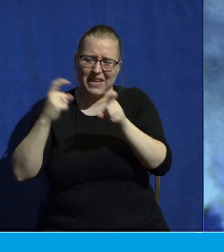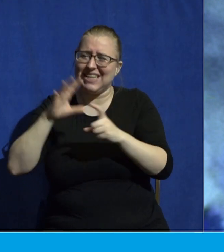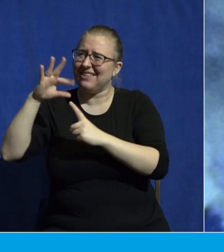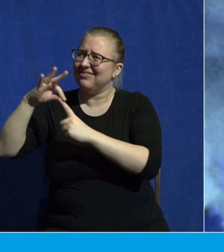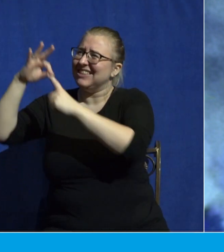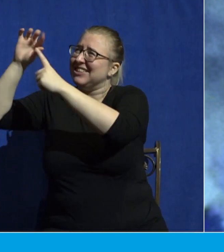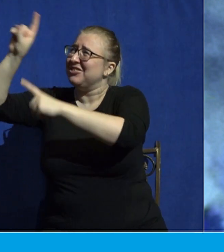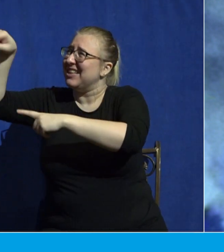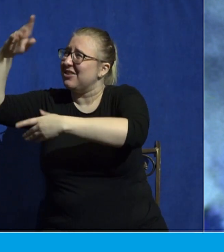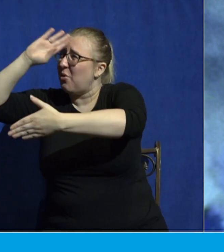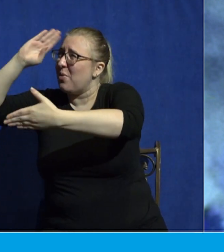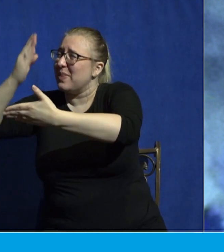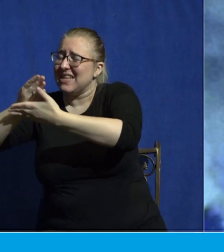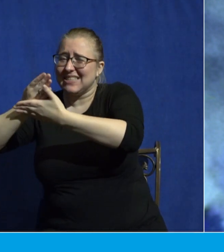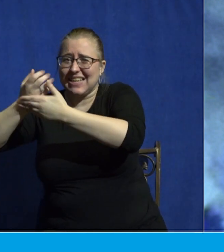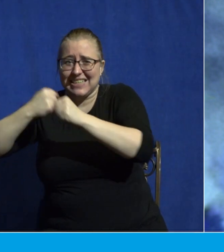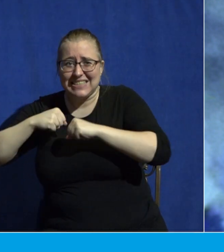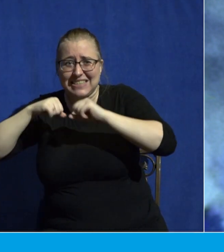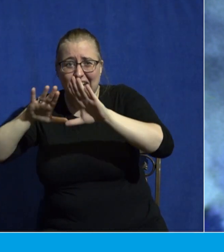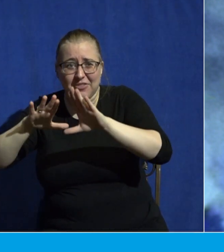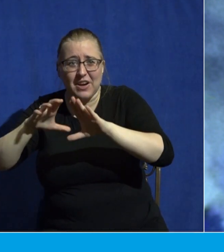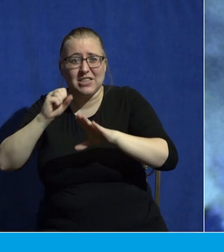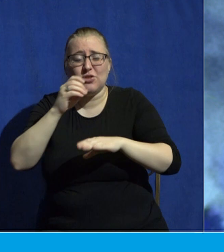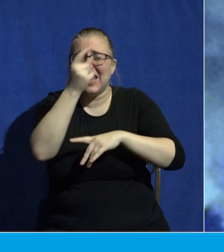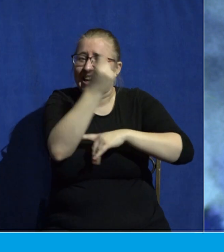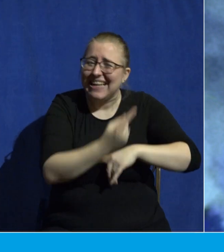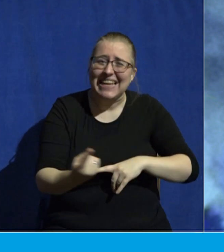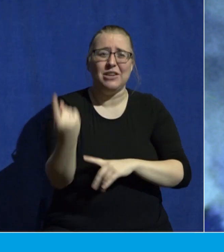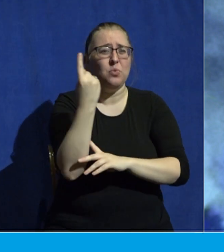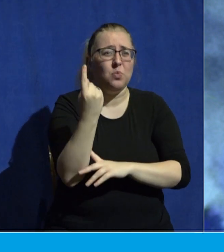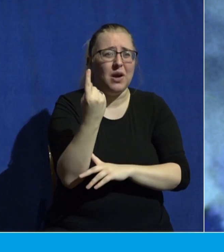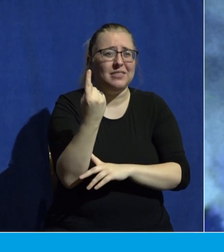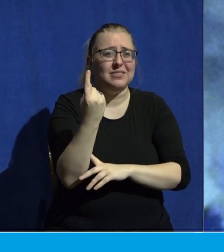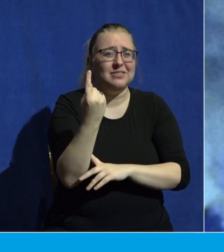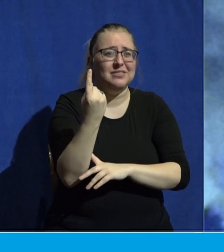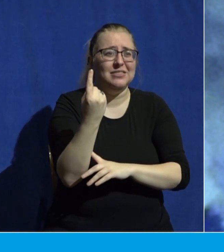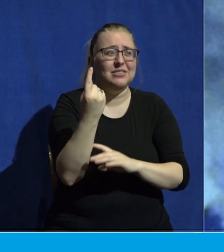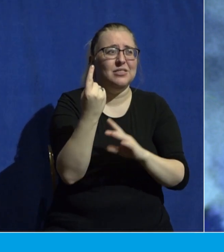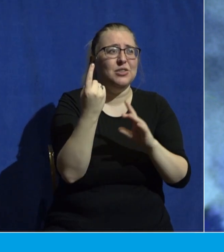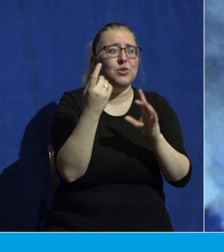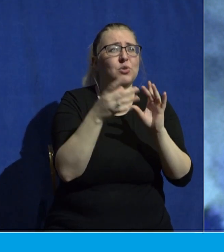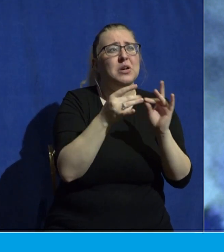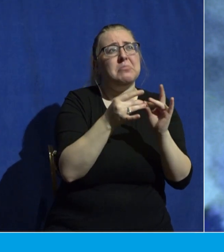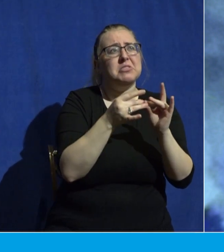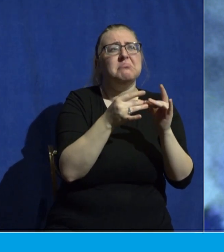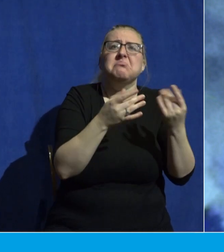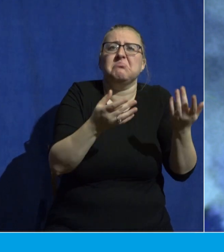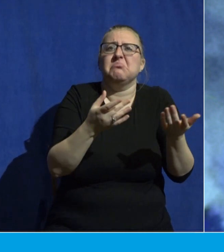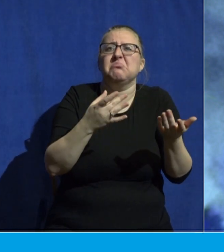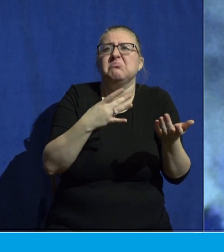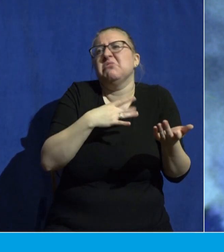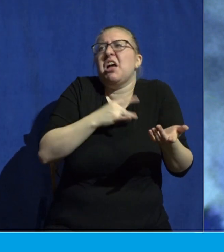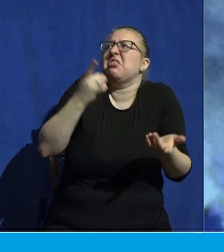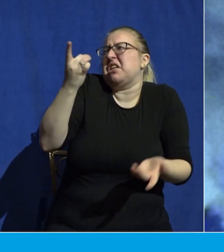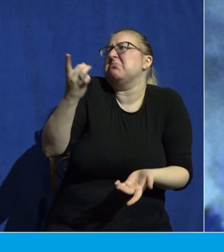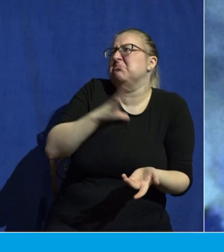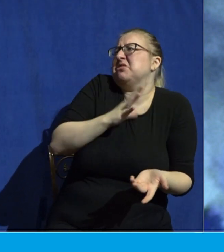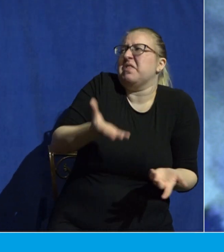as a sacrifice so that anyone who says, yeah, I like him, will have eternal life.